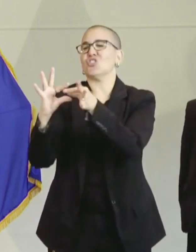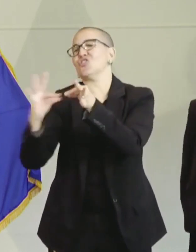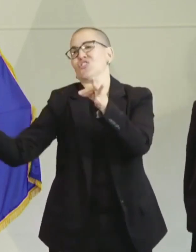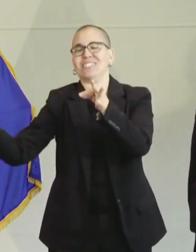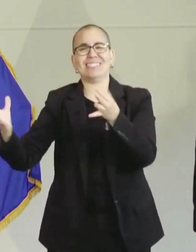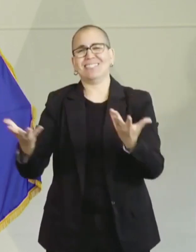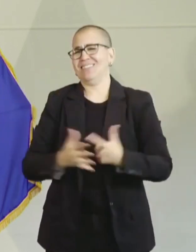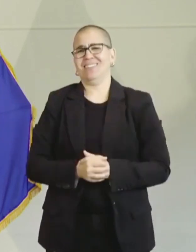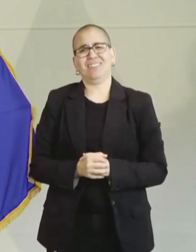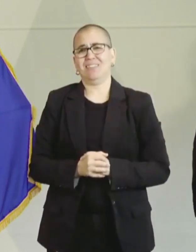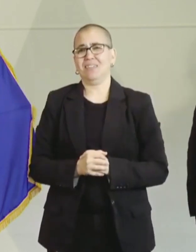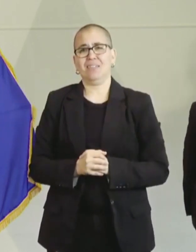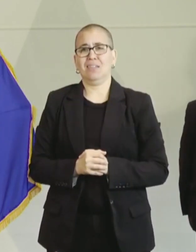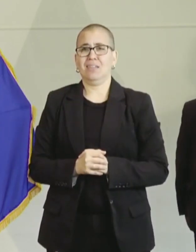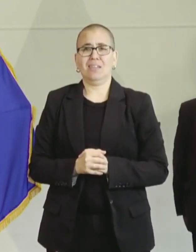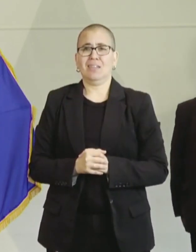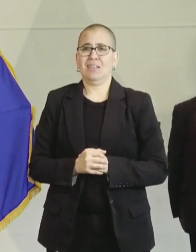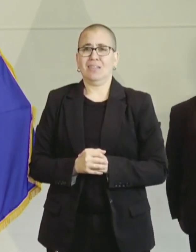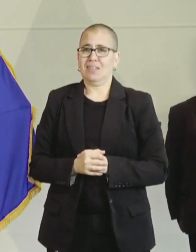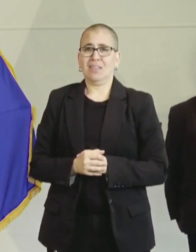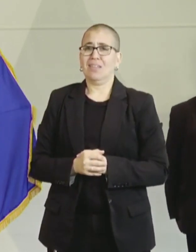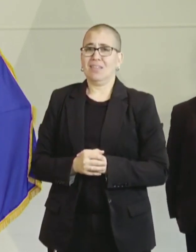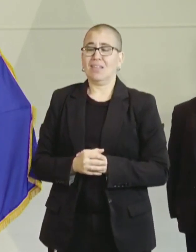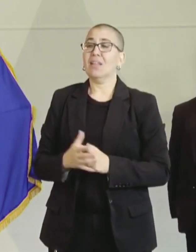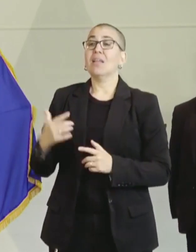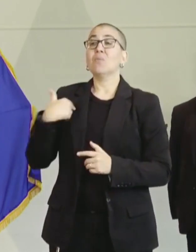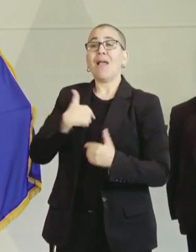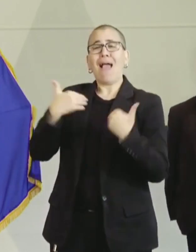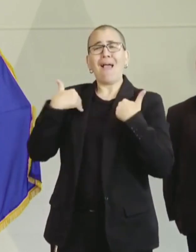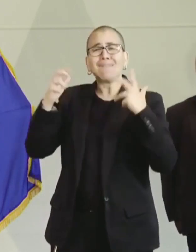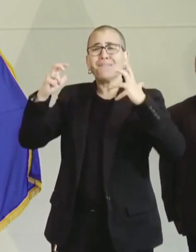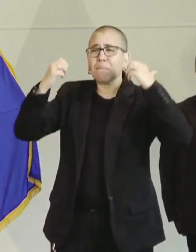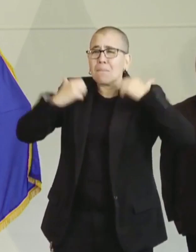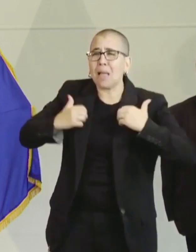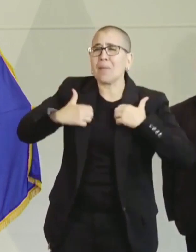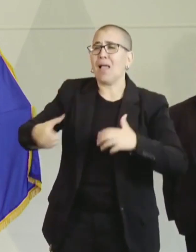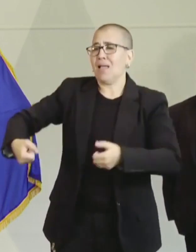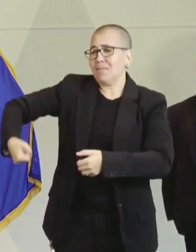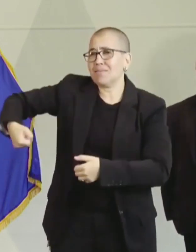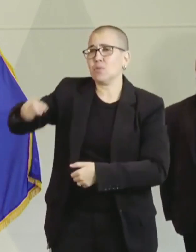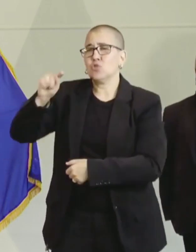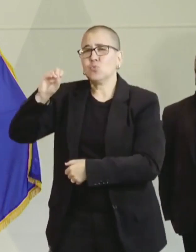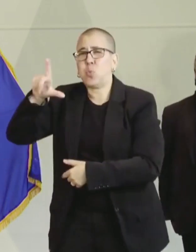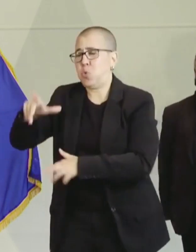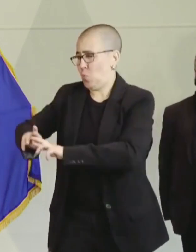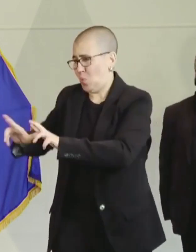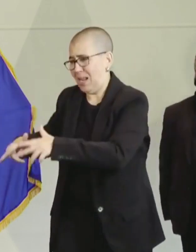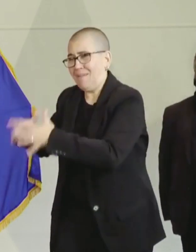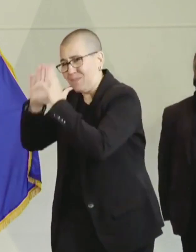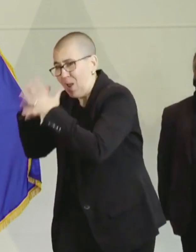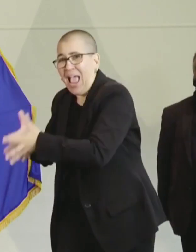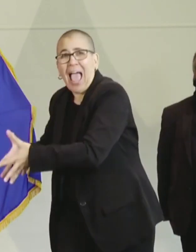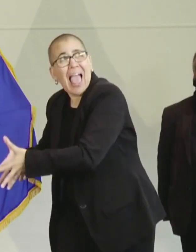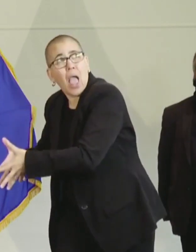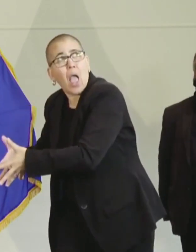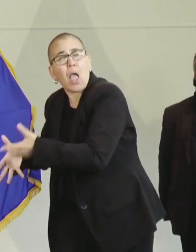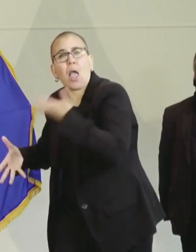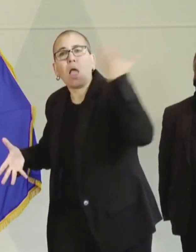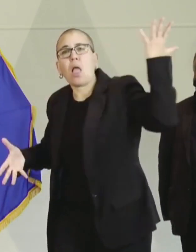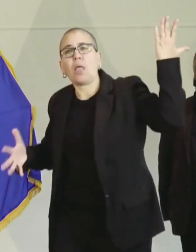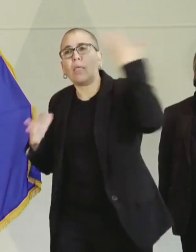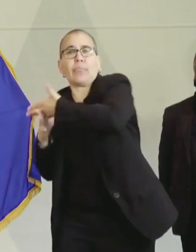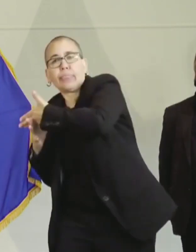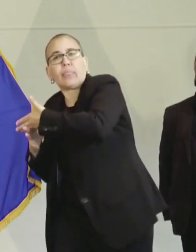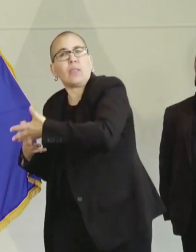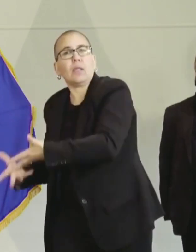are viewed by so many as the things that have oppressed and started this problem in the first place. So